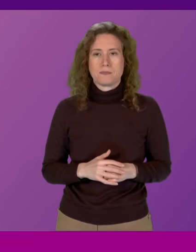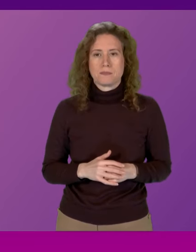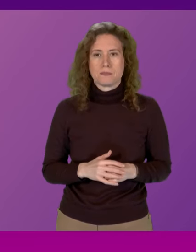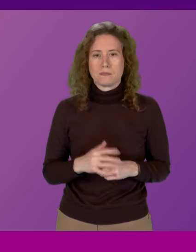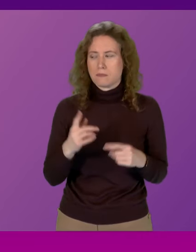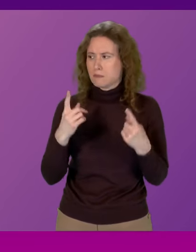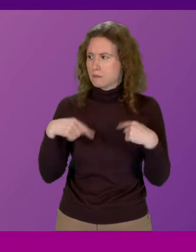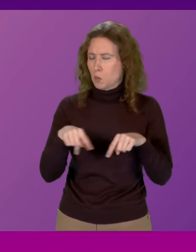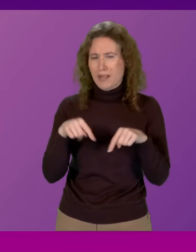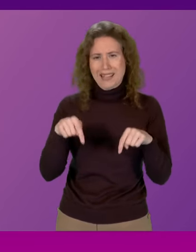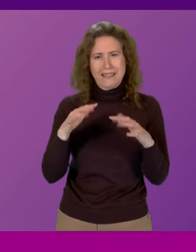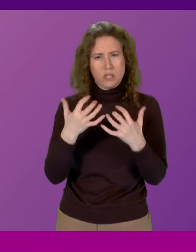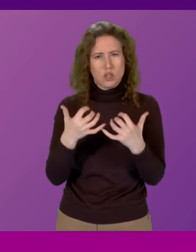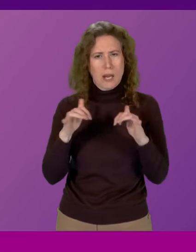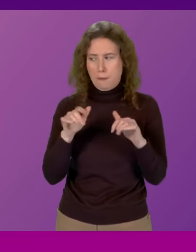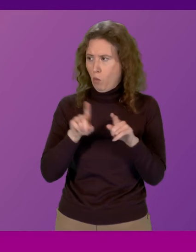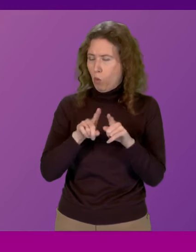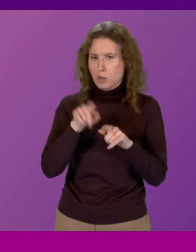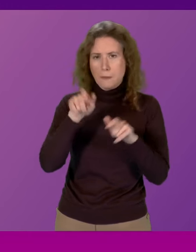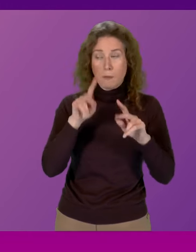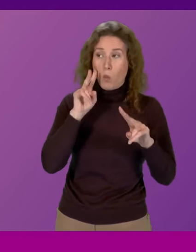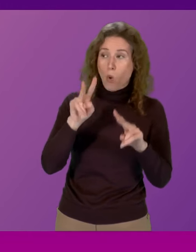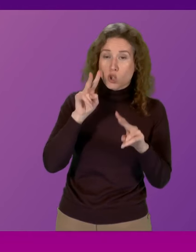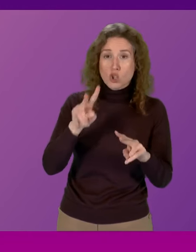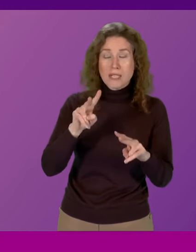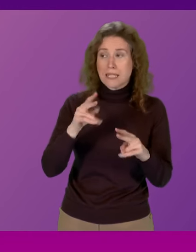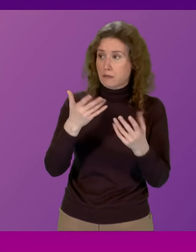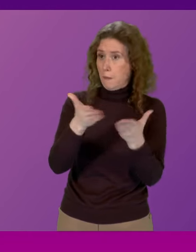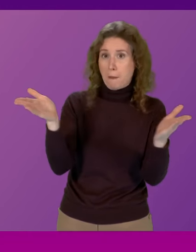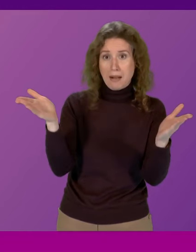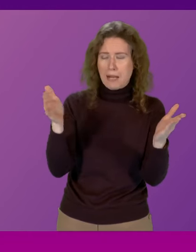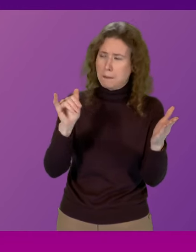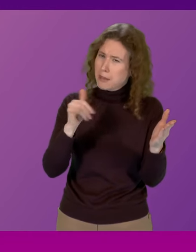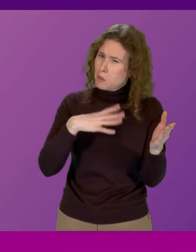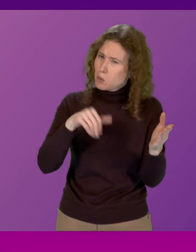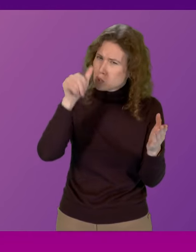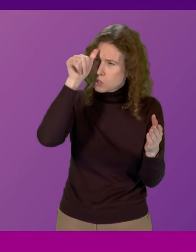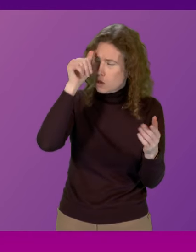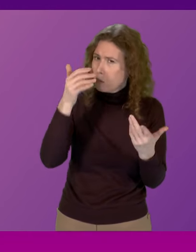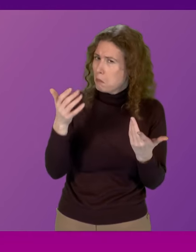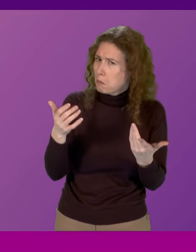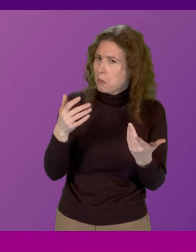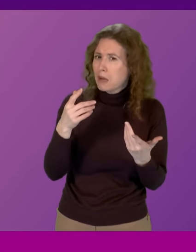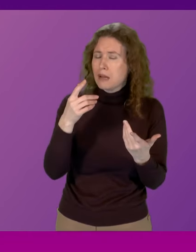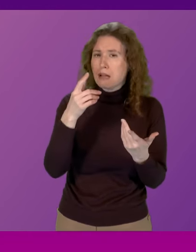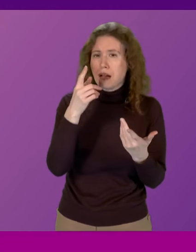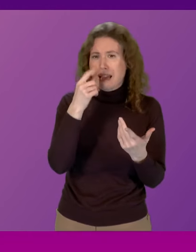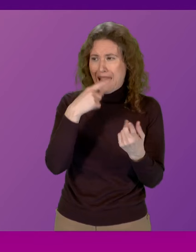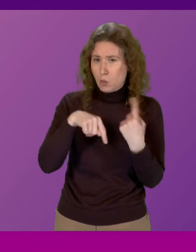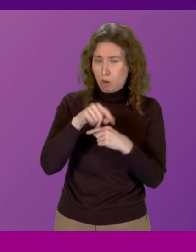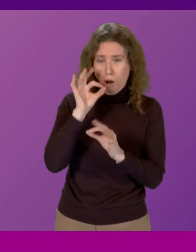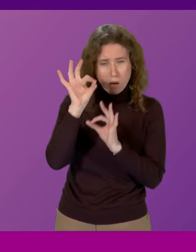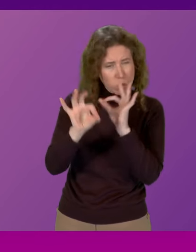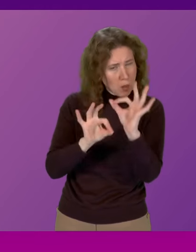we in this chamber and also the watching Scottish public might want to know whether we will be able to ask